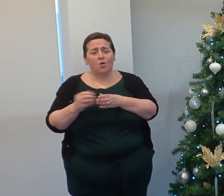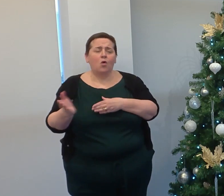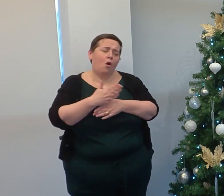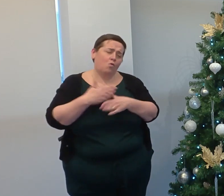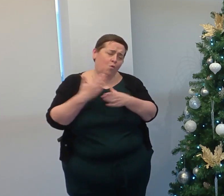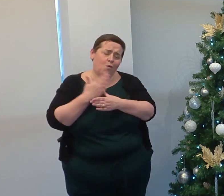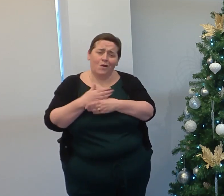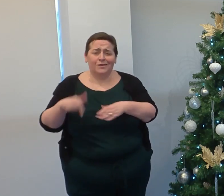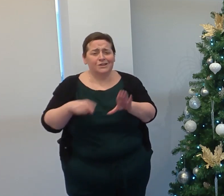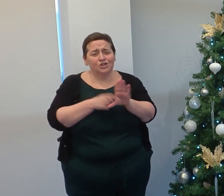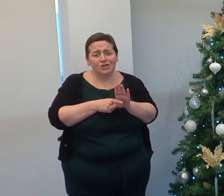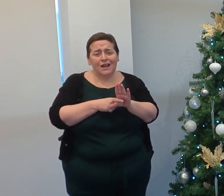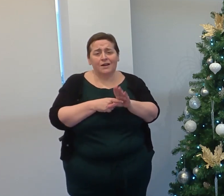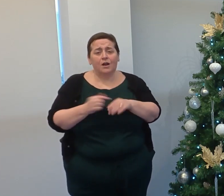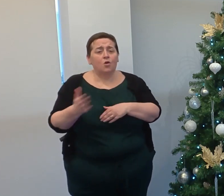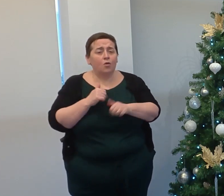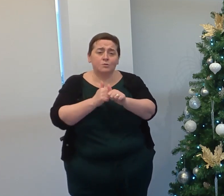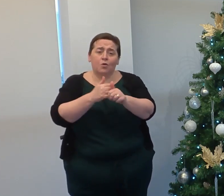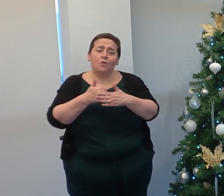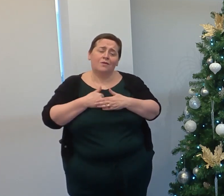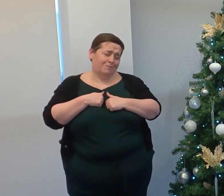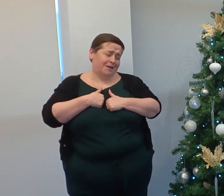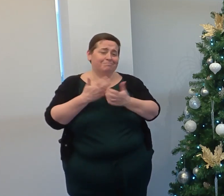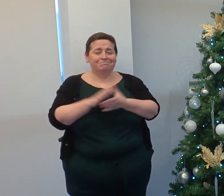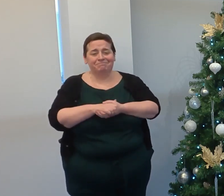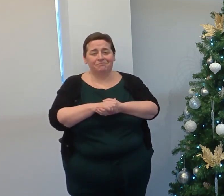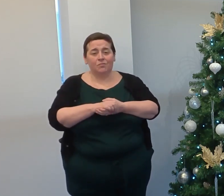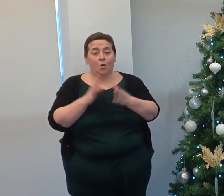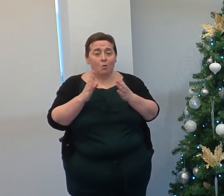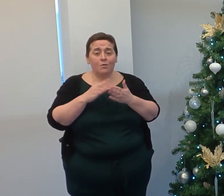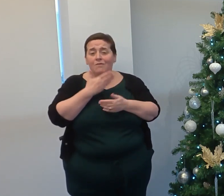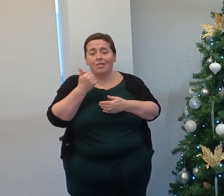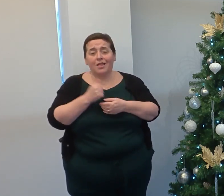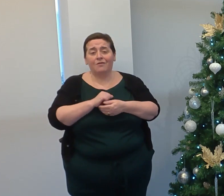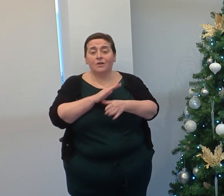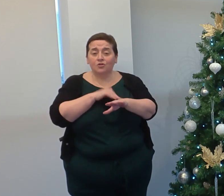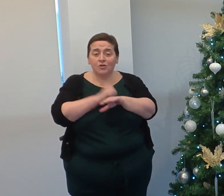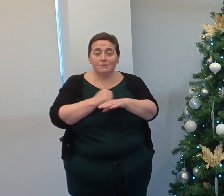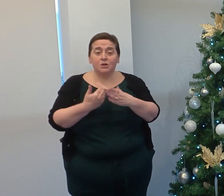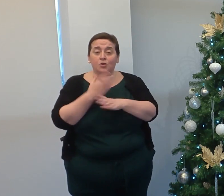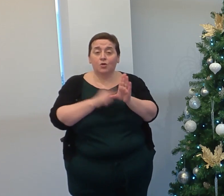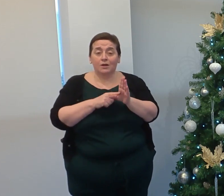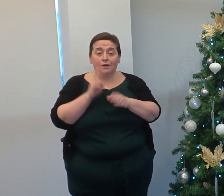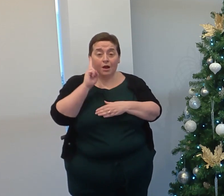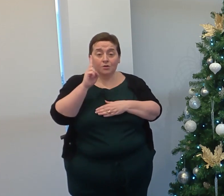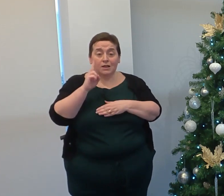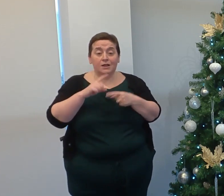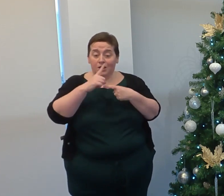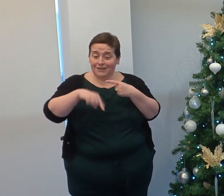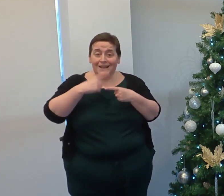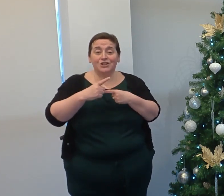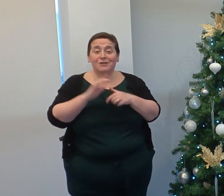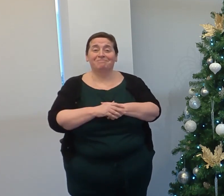all their hard work this year and all the support they've given me. I hope you'll have a lovely Christmas and new year and I'll see you all in